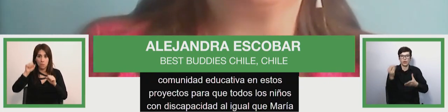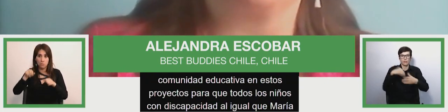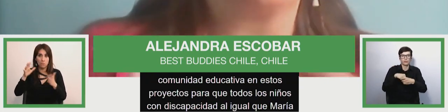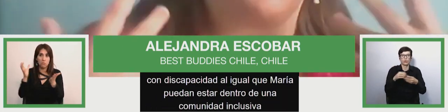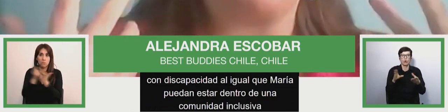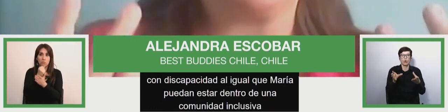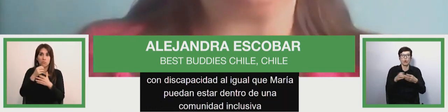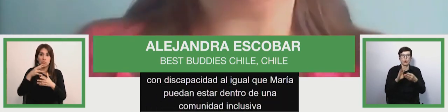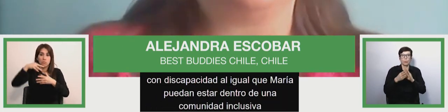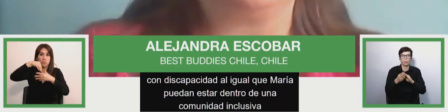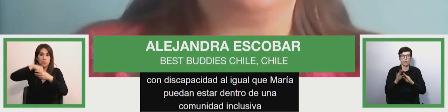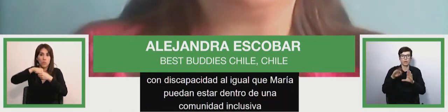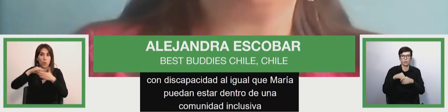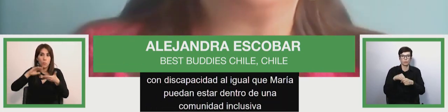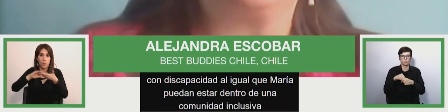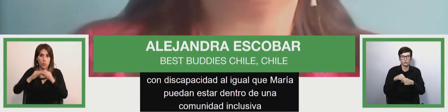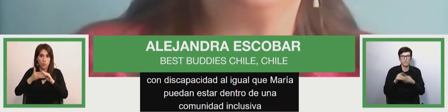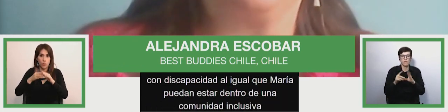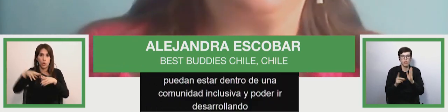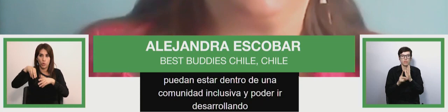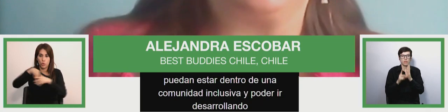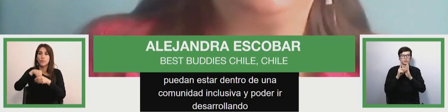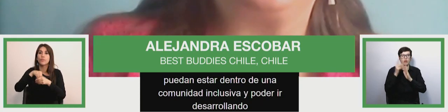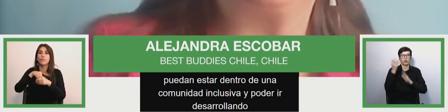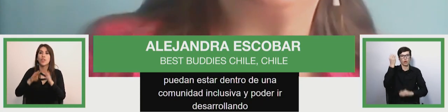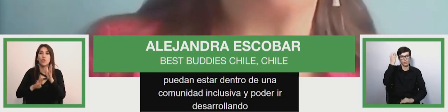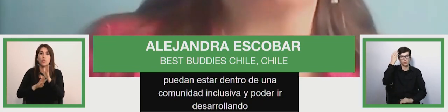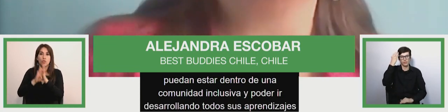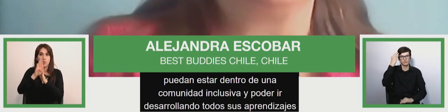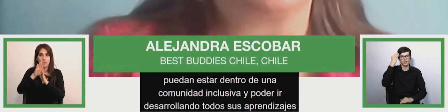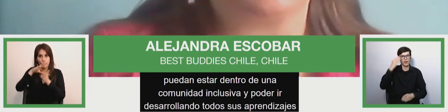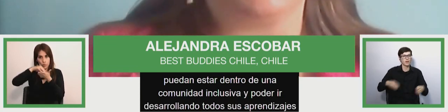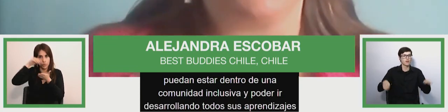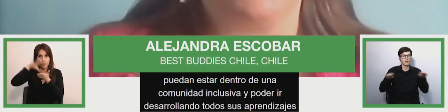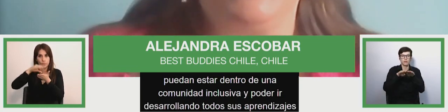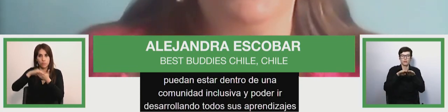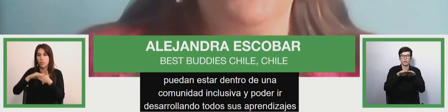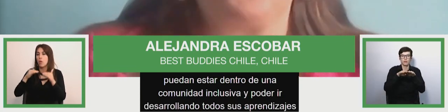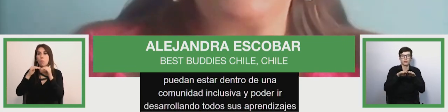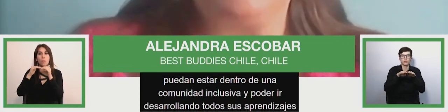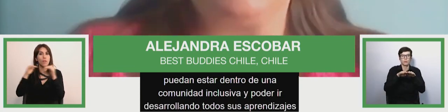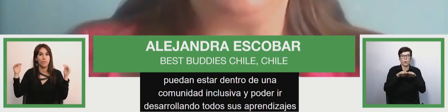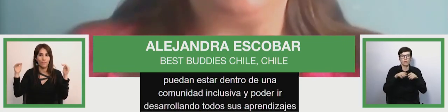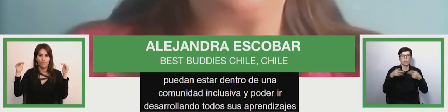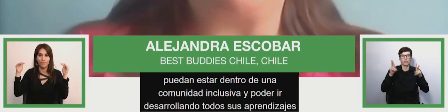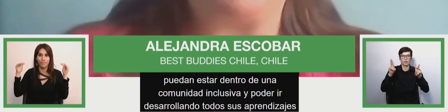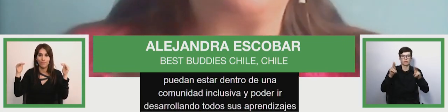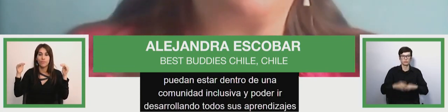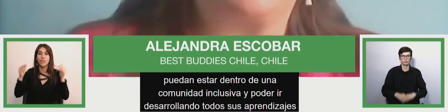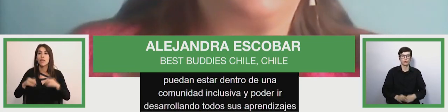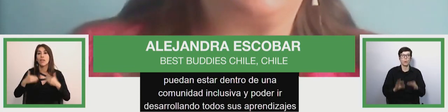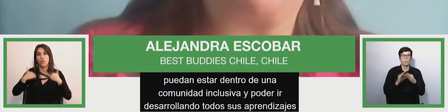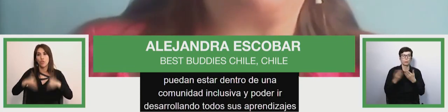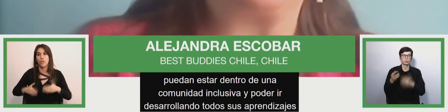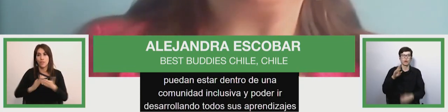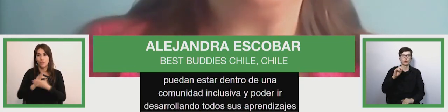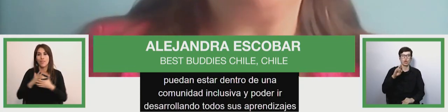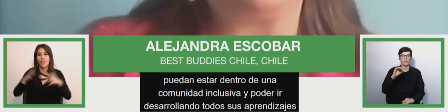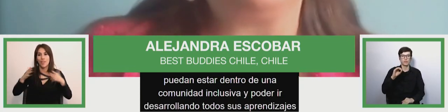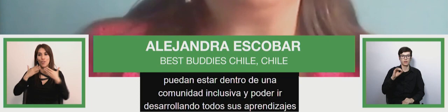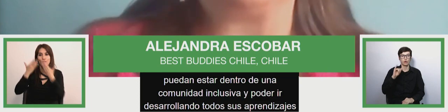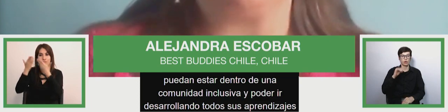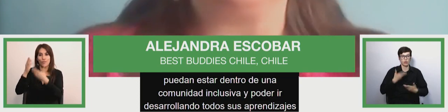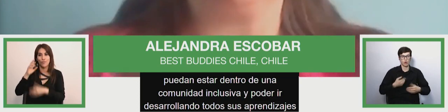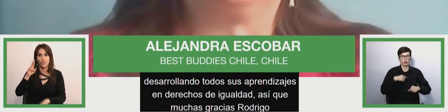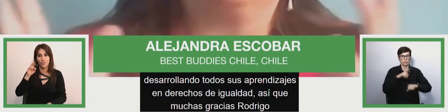everybody with this capacity, together with Maria, can have a community, an inclusive community, and be